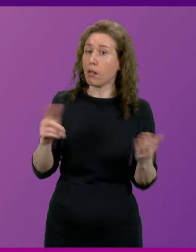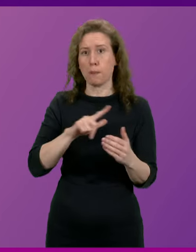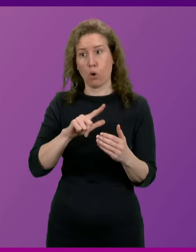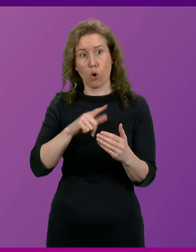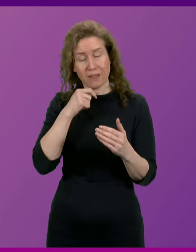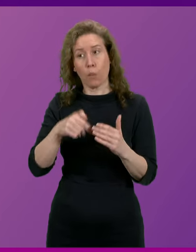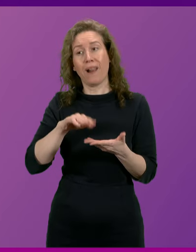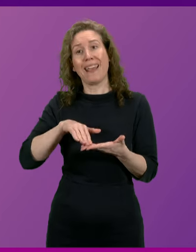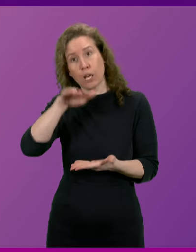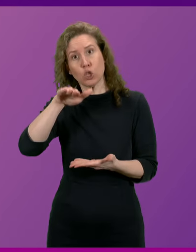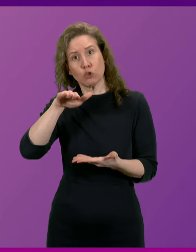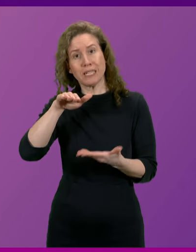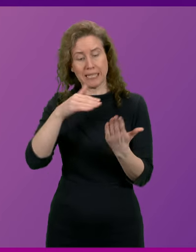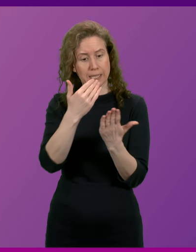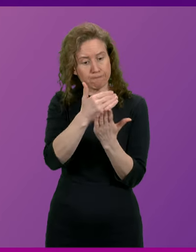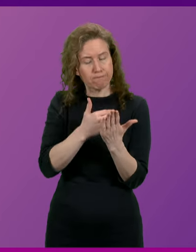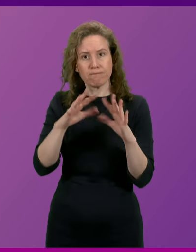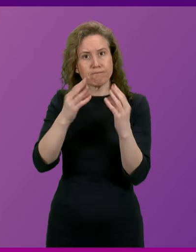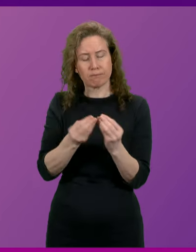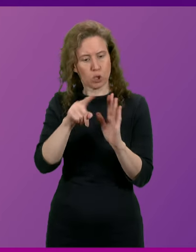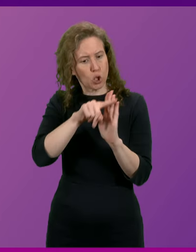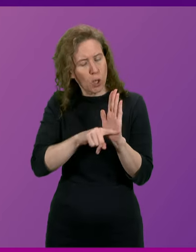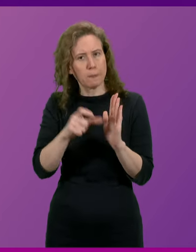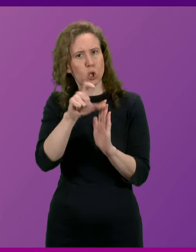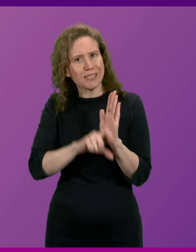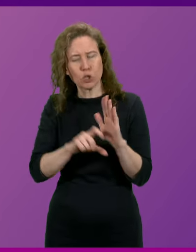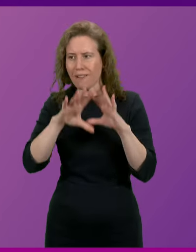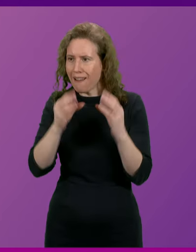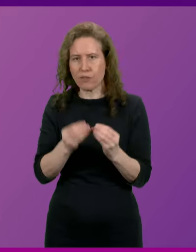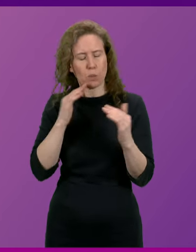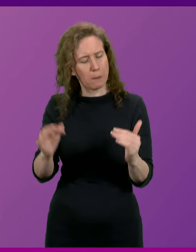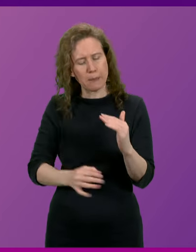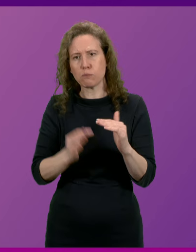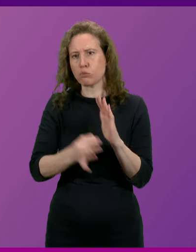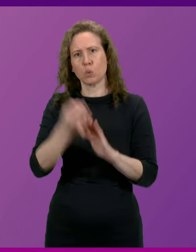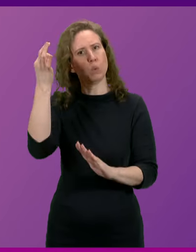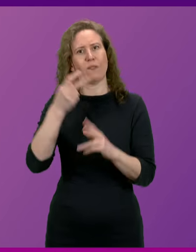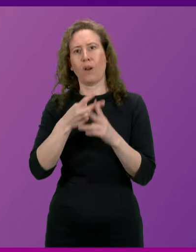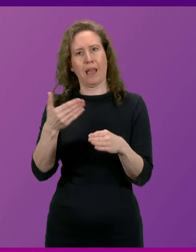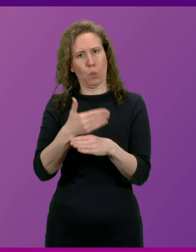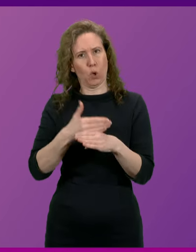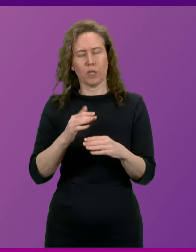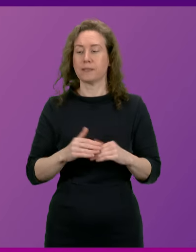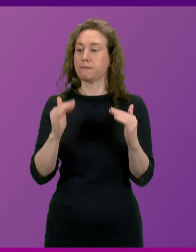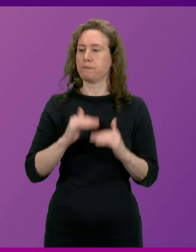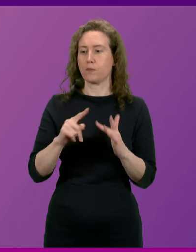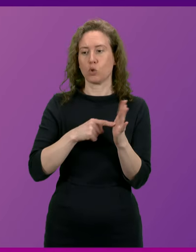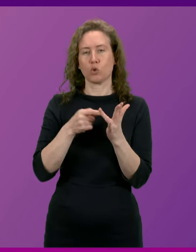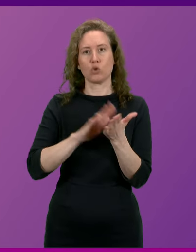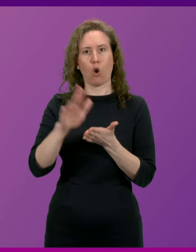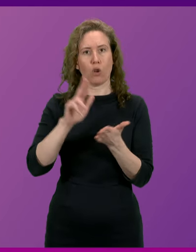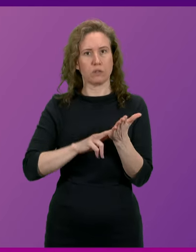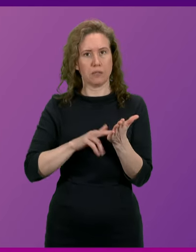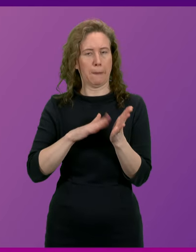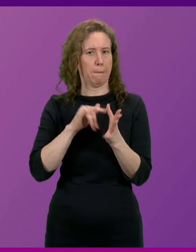it will increase the terms, conditions of social care workers right across the country. John Mason. Thank you.